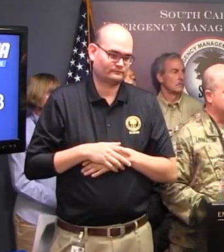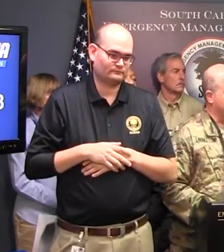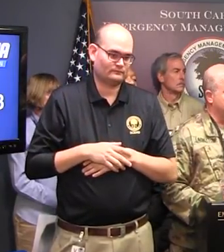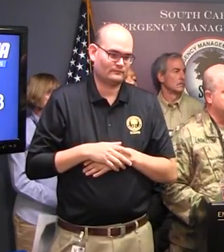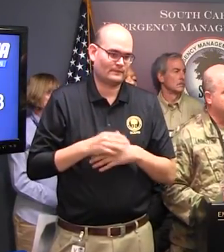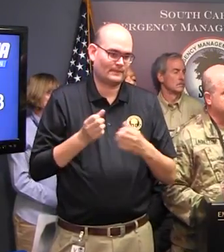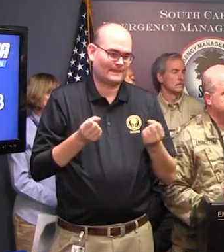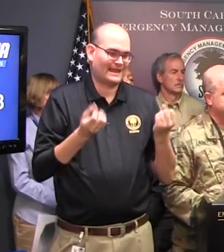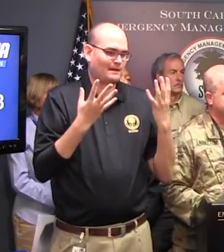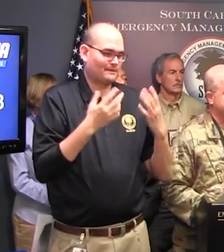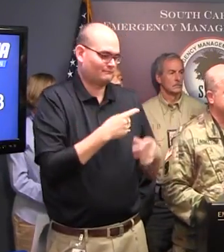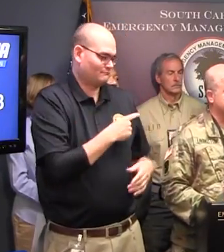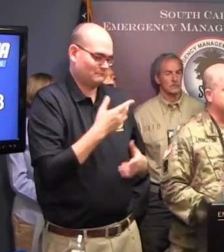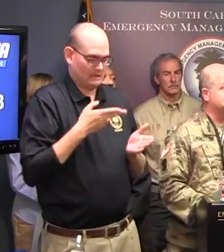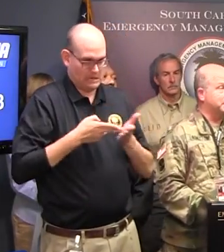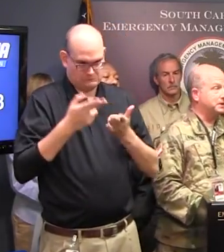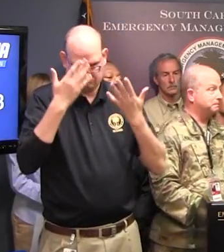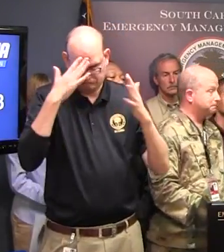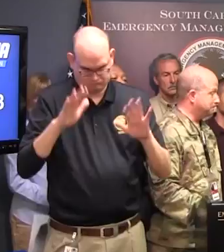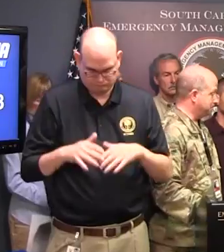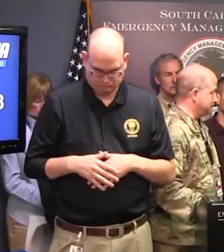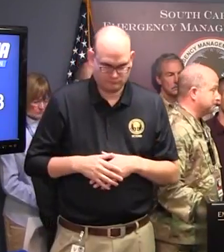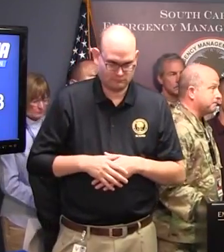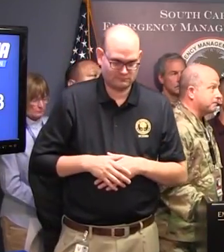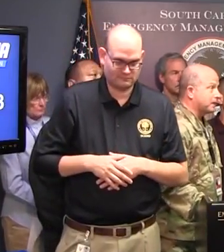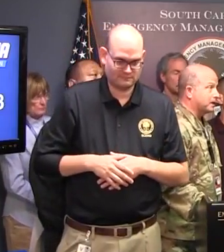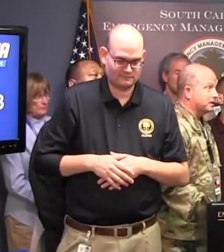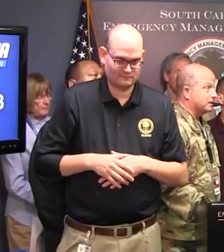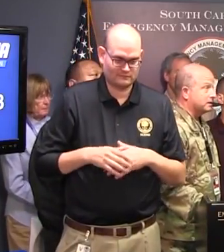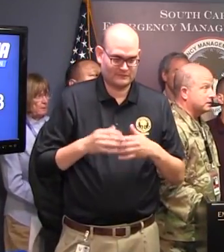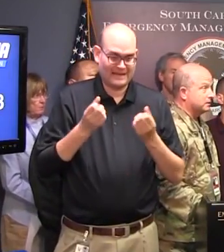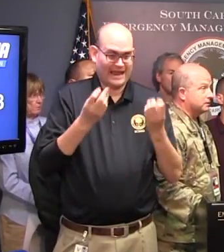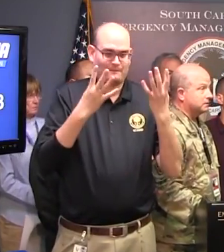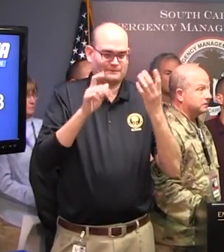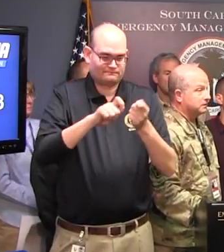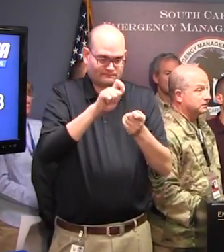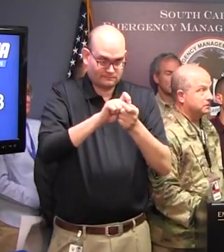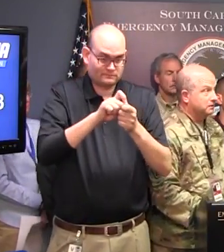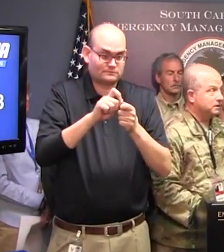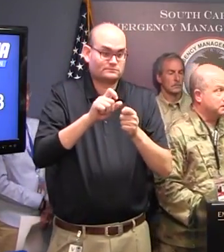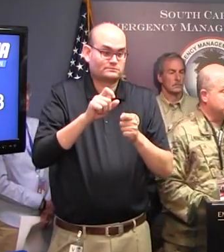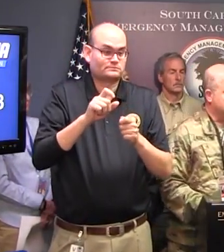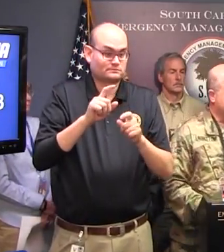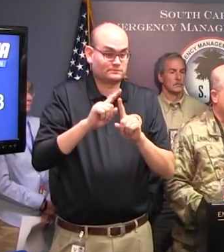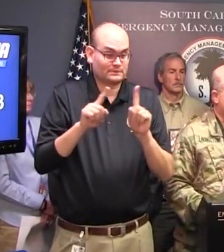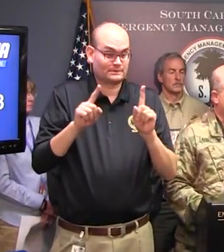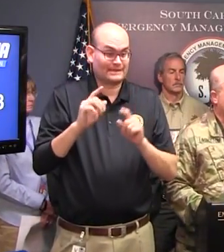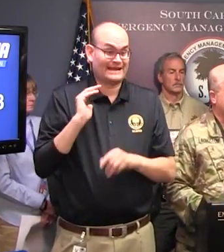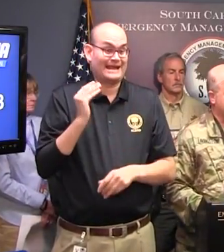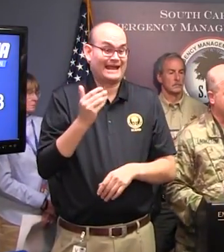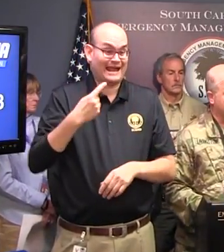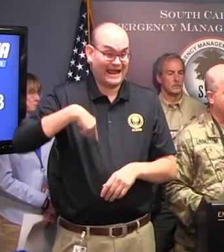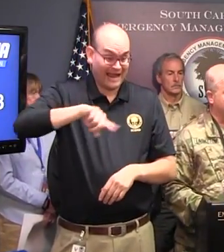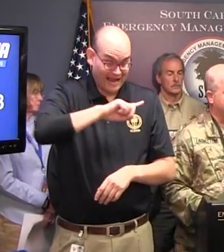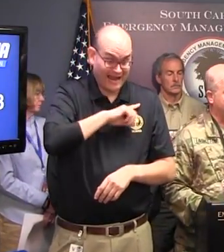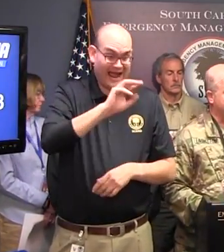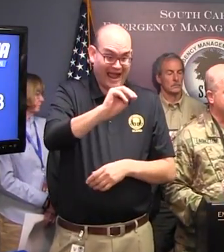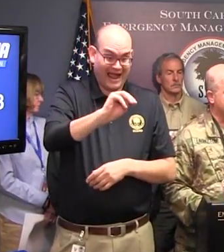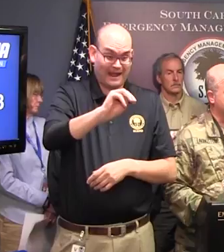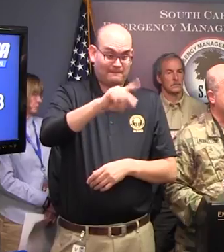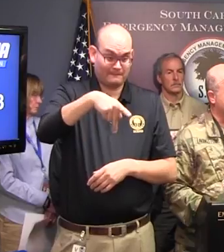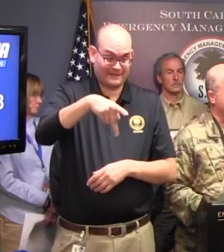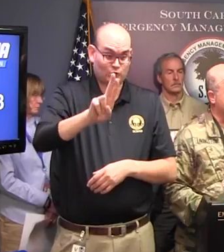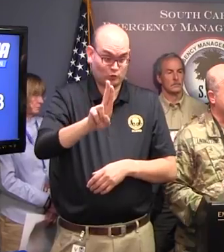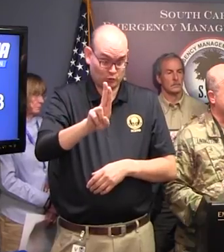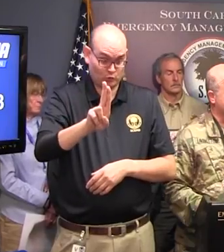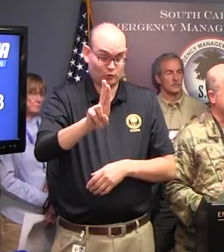We do not. Thank you. But your MP unit is already gone. Yes, our MPs are already deployed, and our